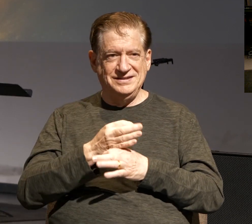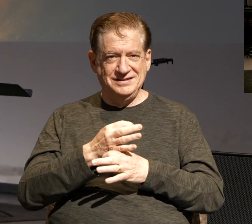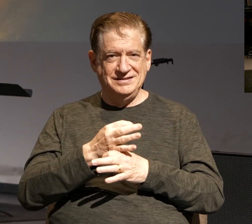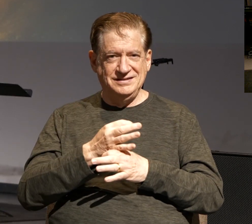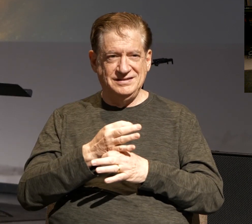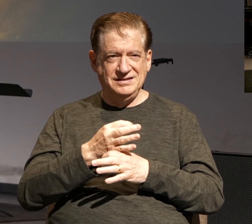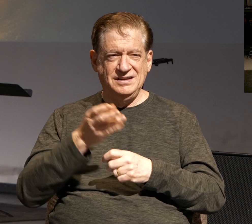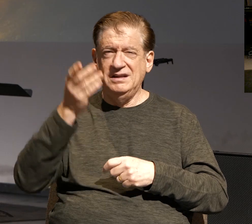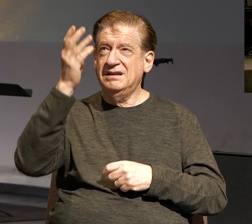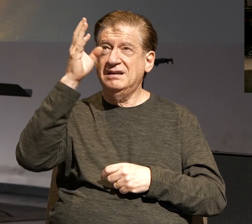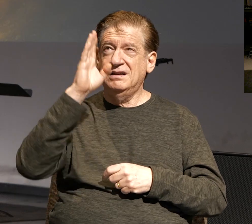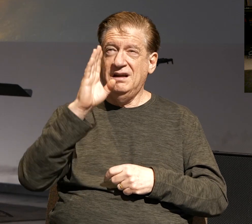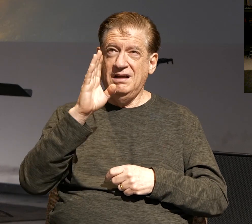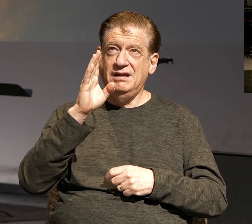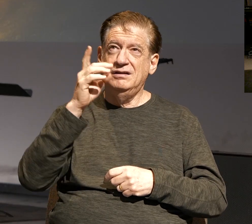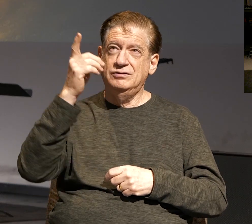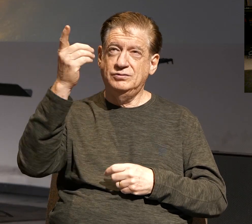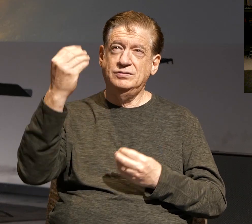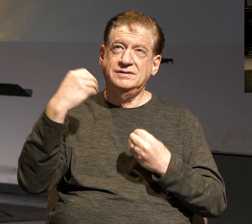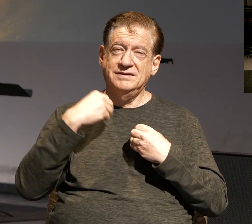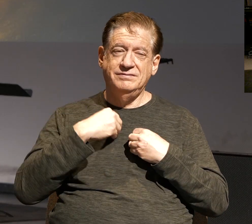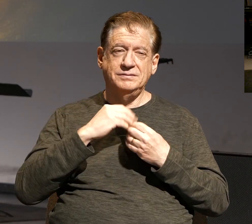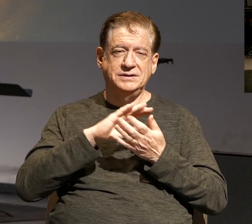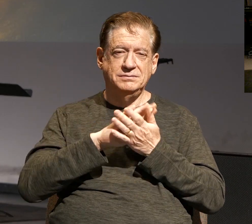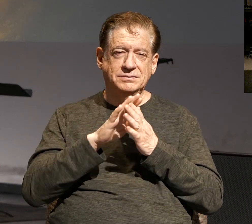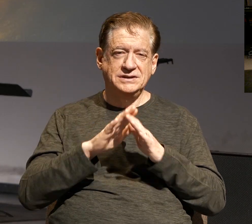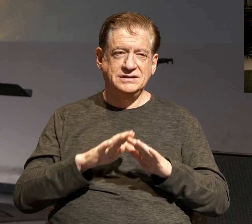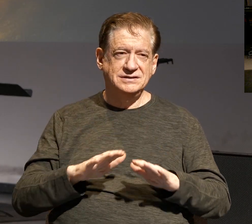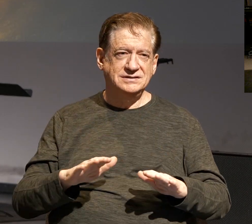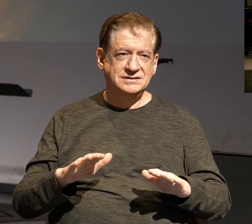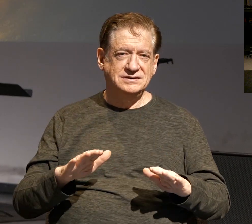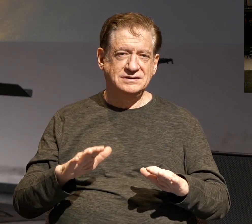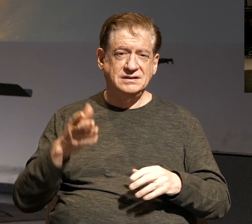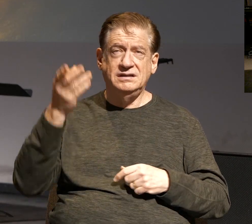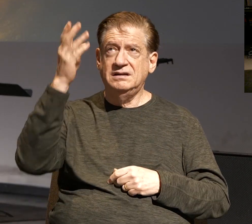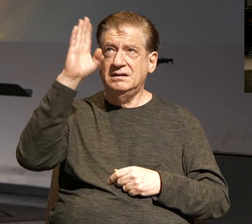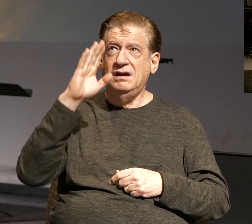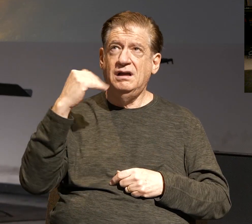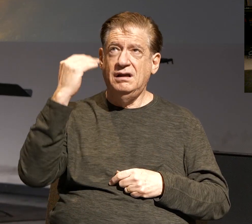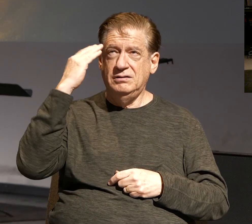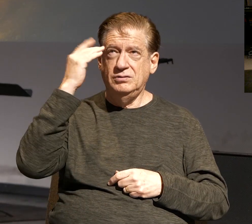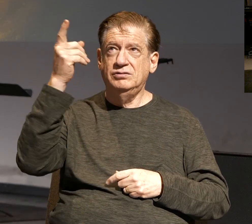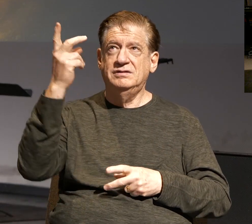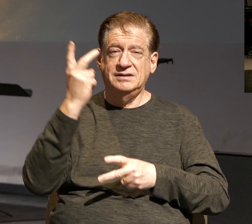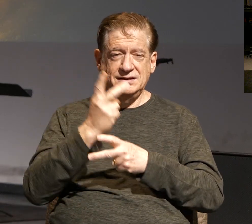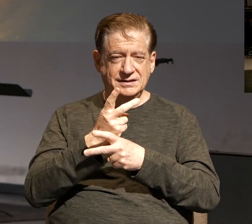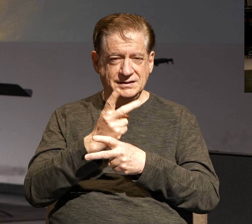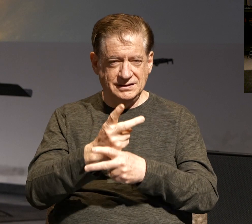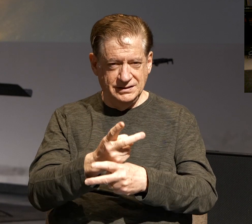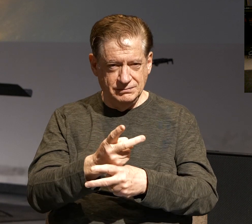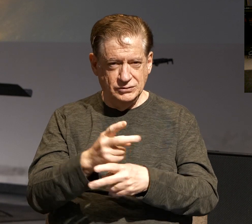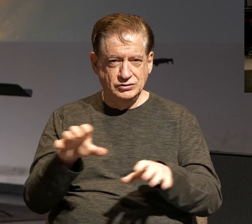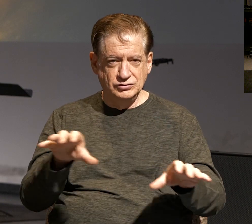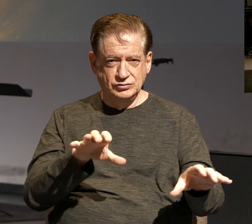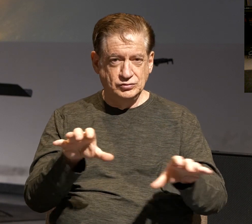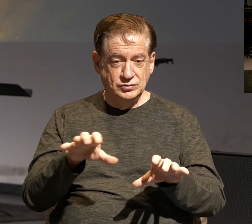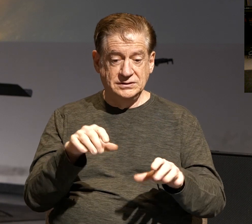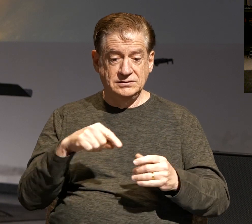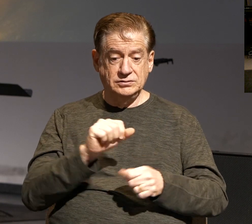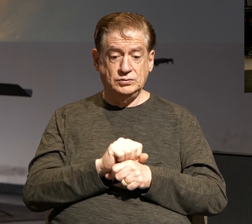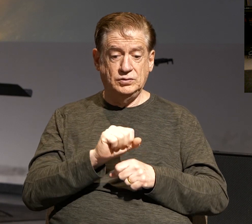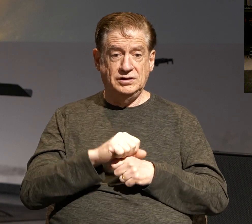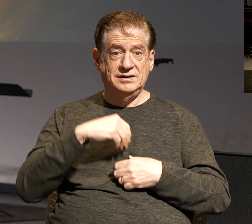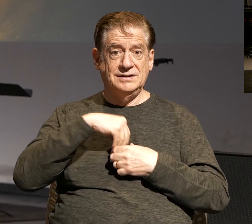God, you give me peace. And God, I know that you're going to keep doing this work in me so that one day